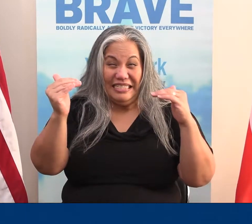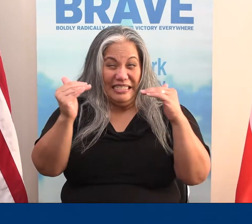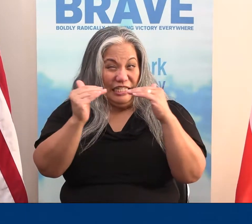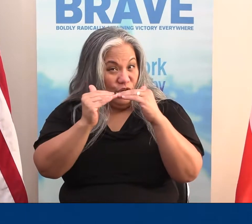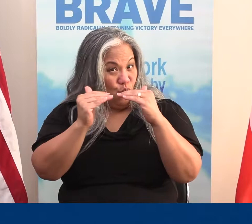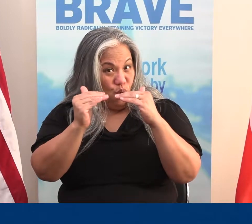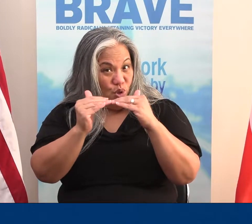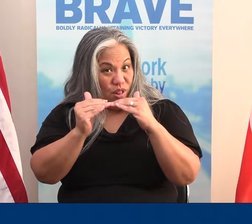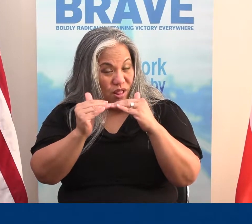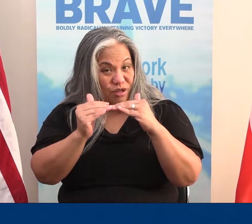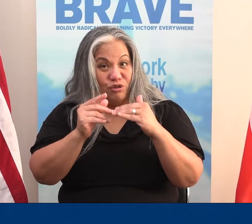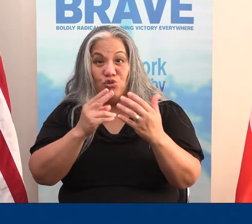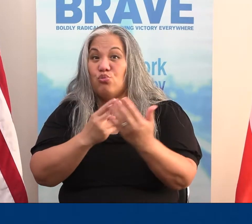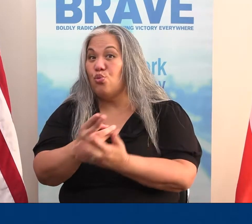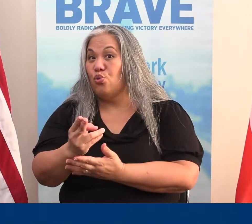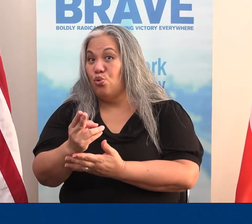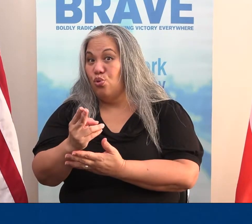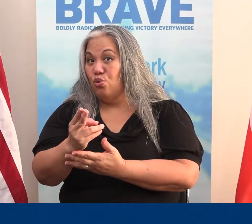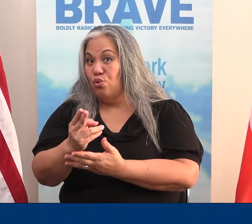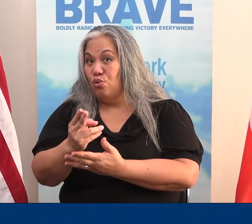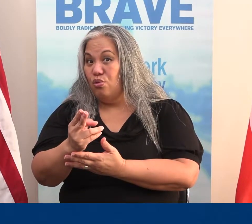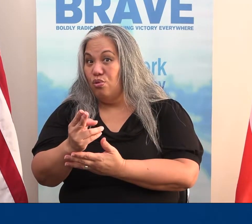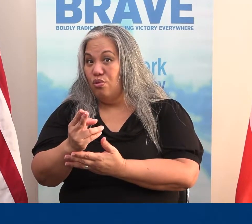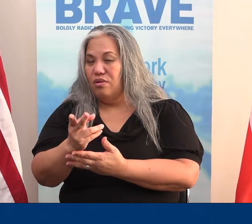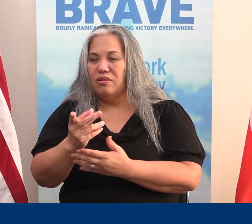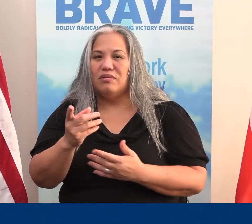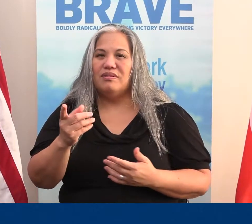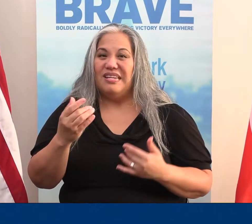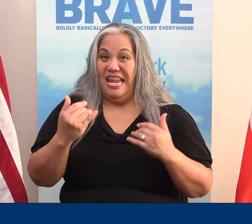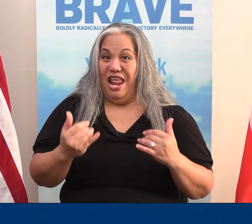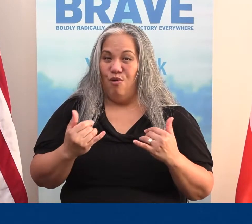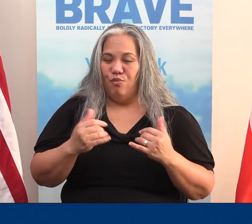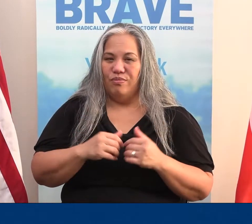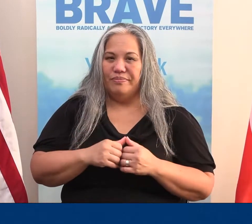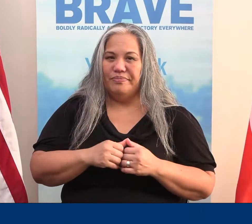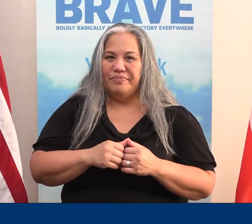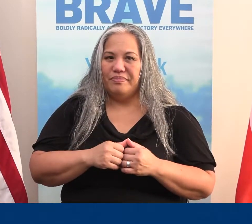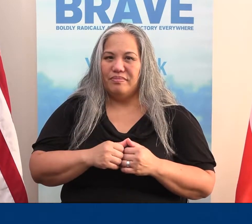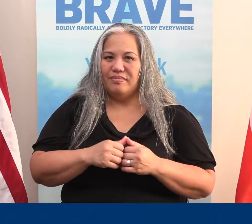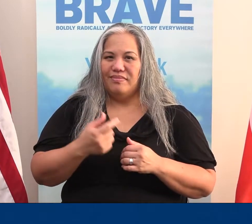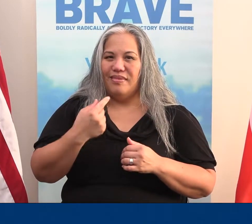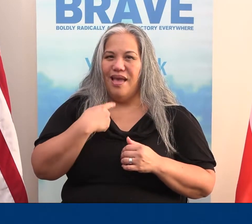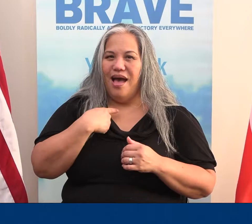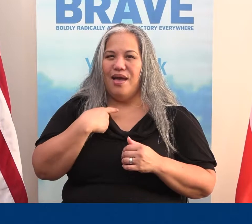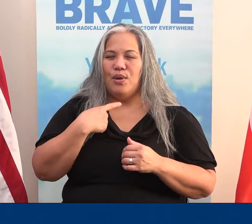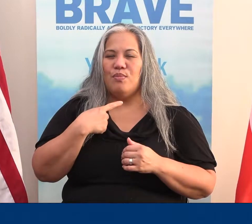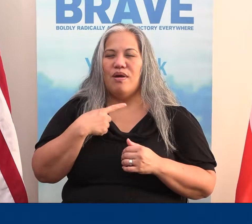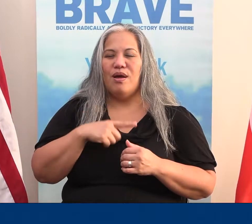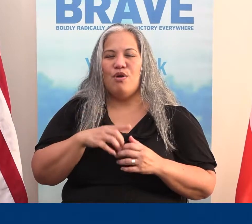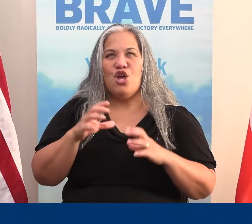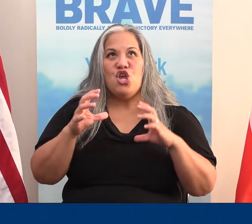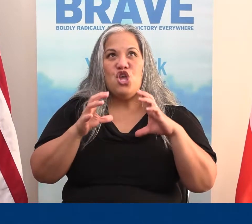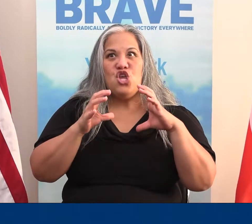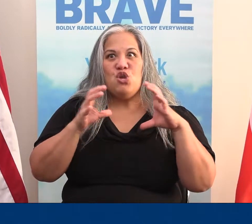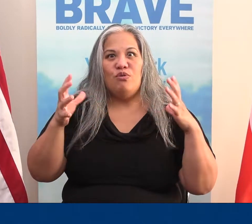doesn't necessarily equal truth. Now, I am a